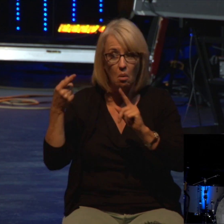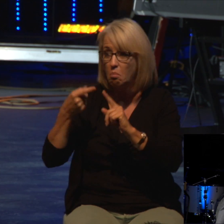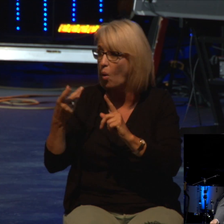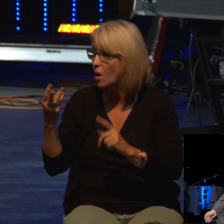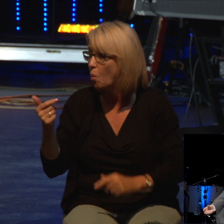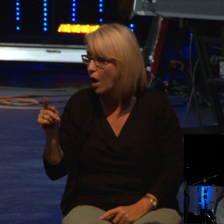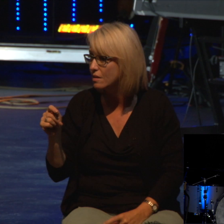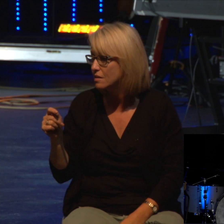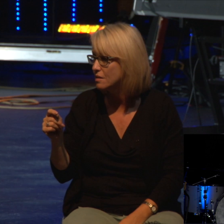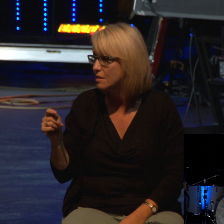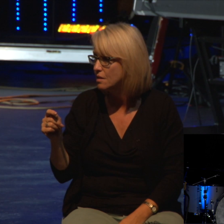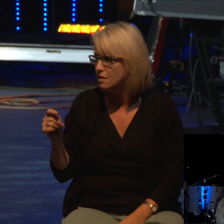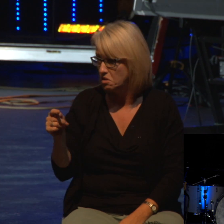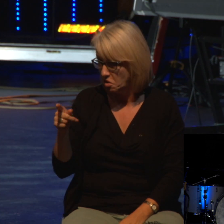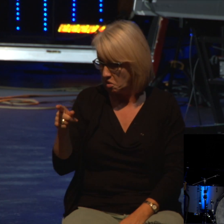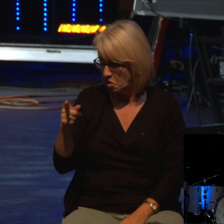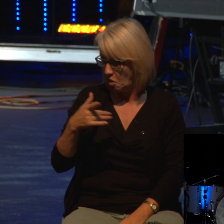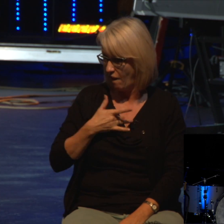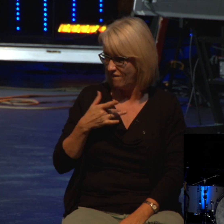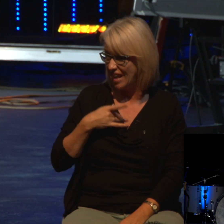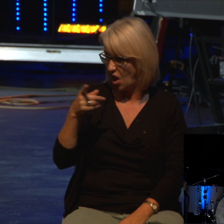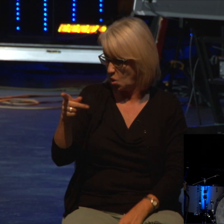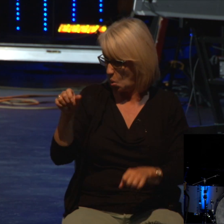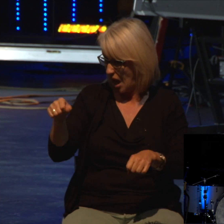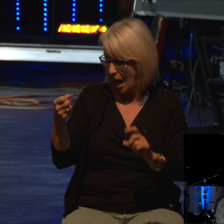do you actually think you can win out among odds like that